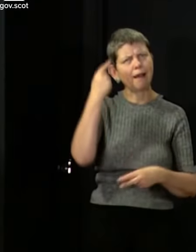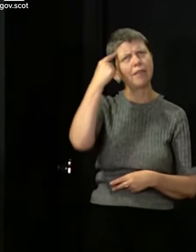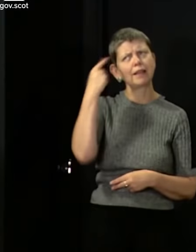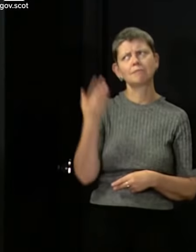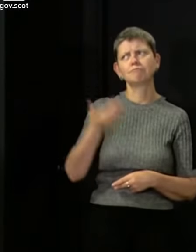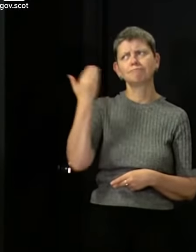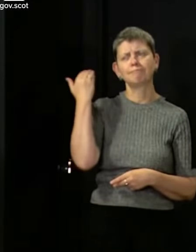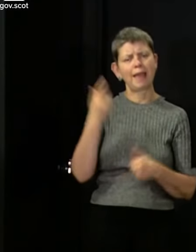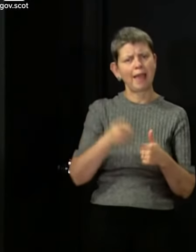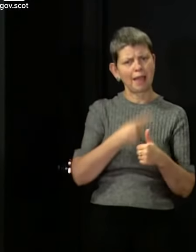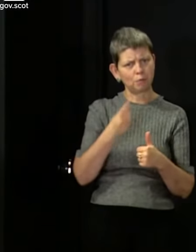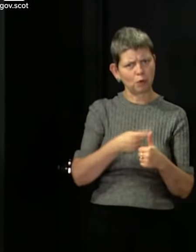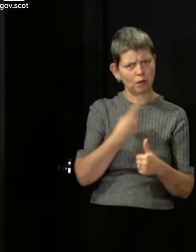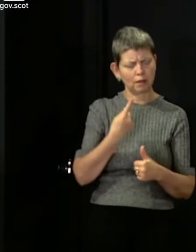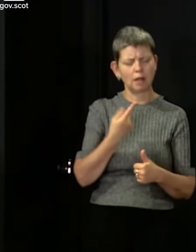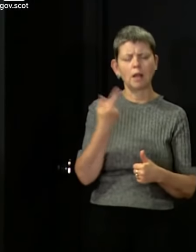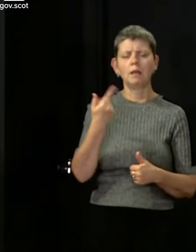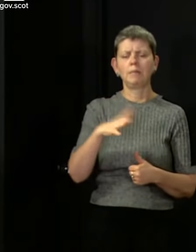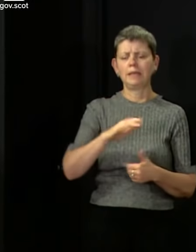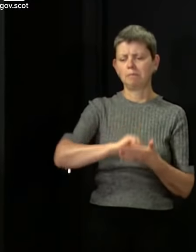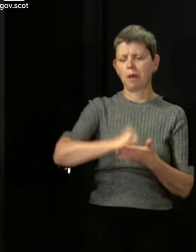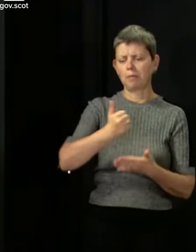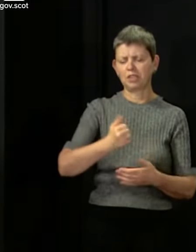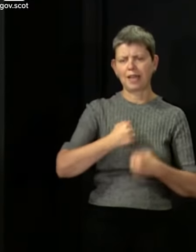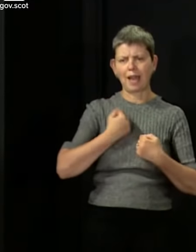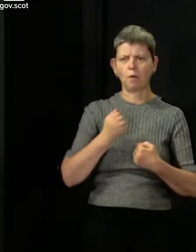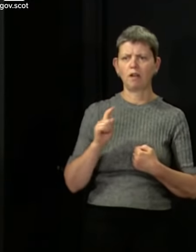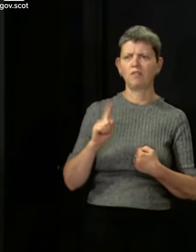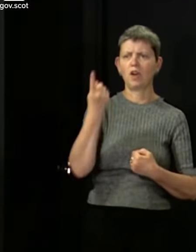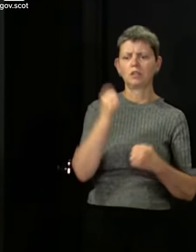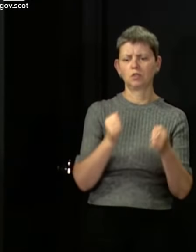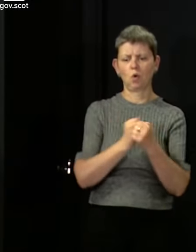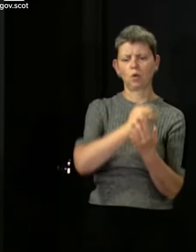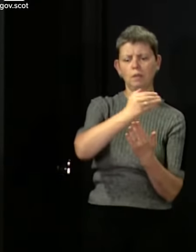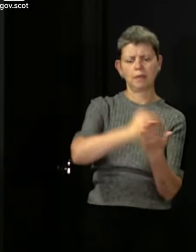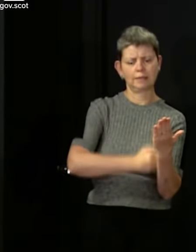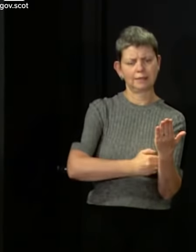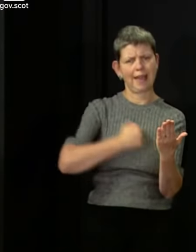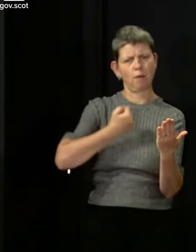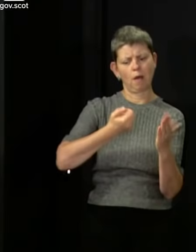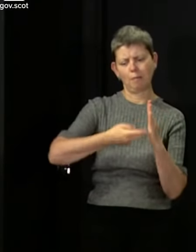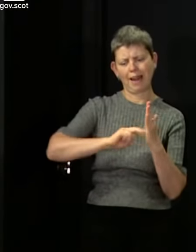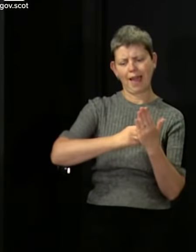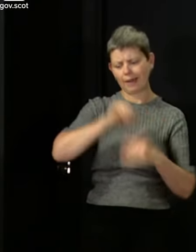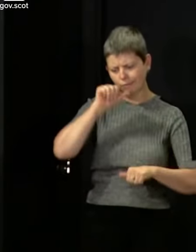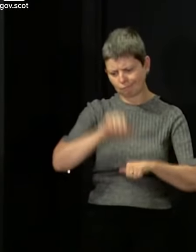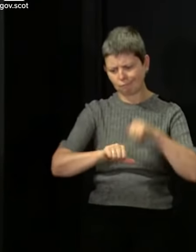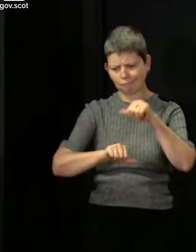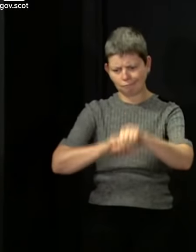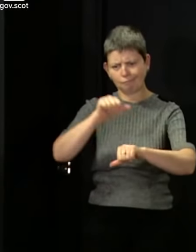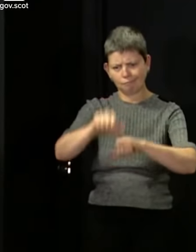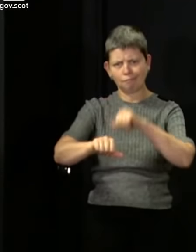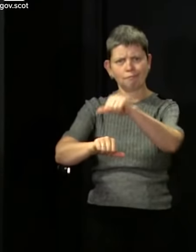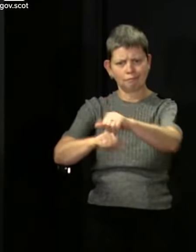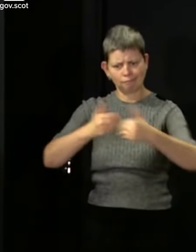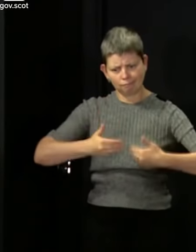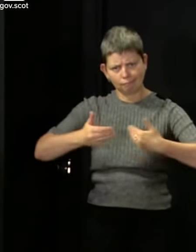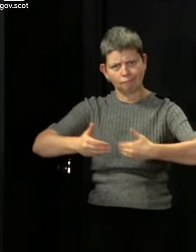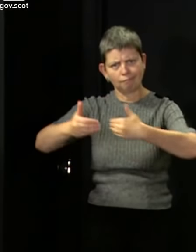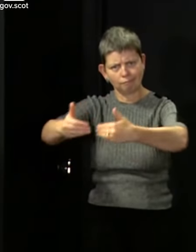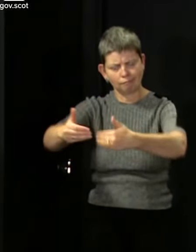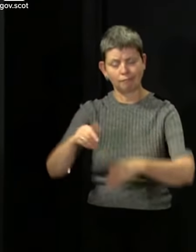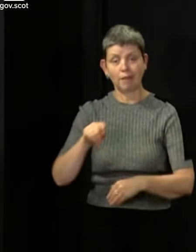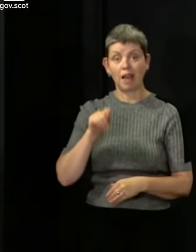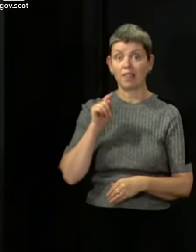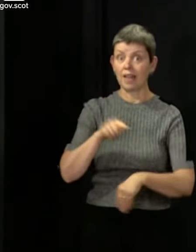think, when we published the first document that set out how we would go about in very general terms coming out of lockdown. And I